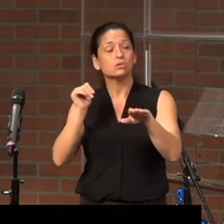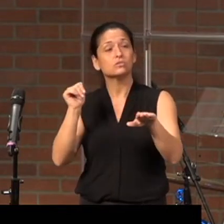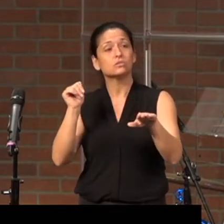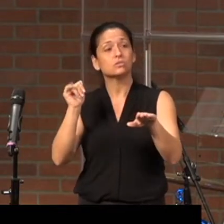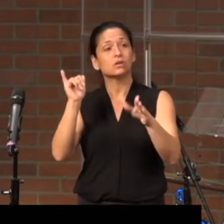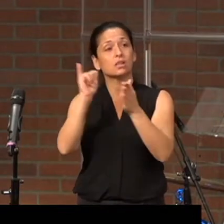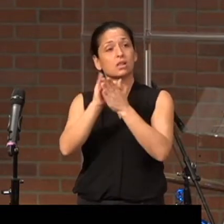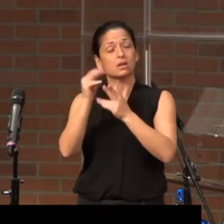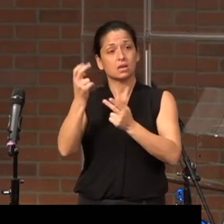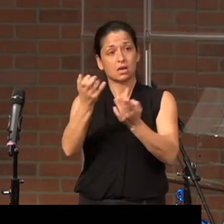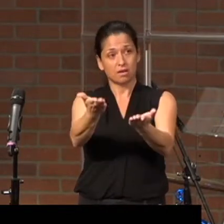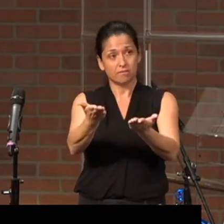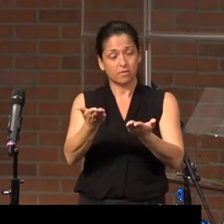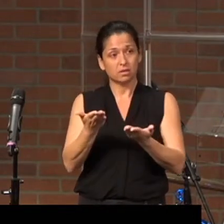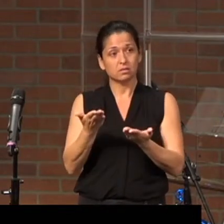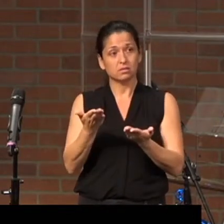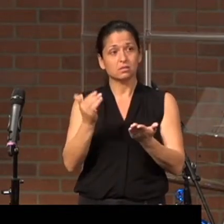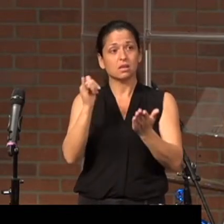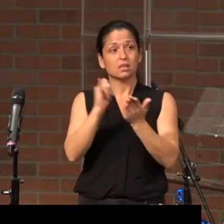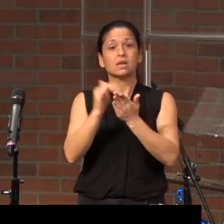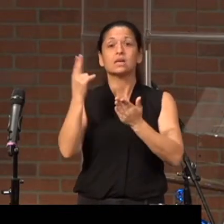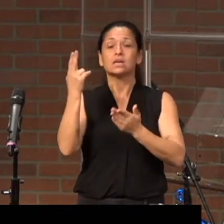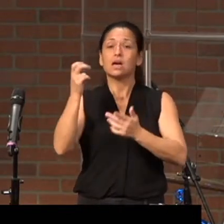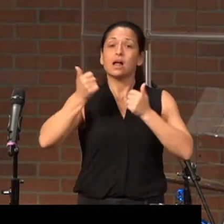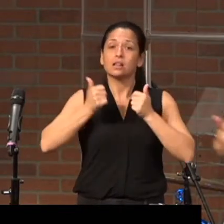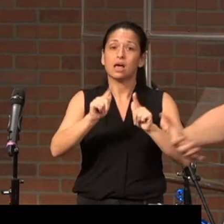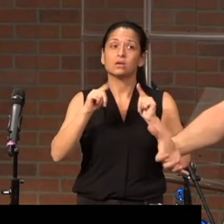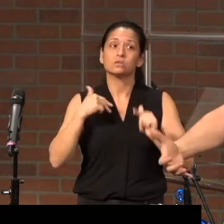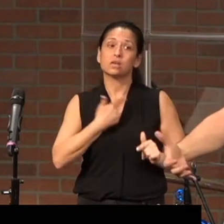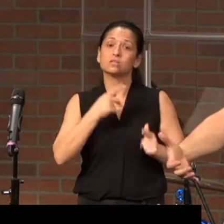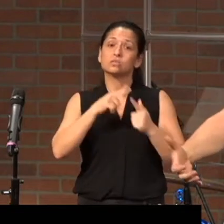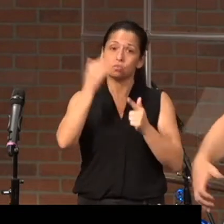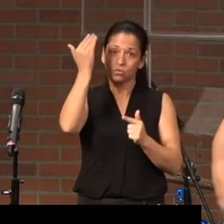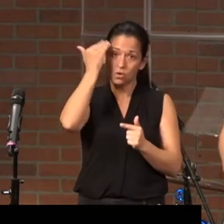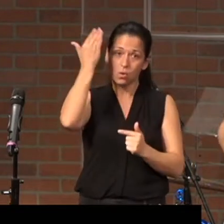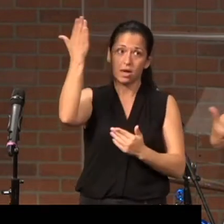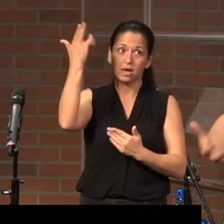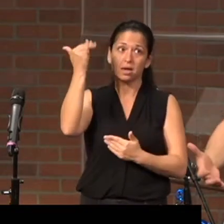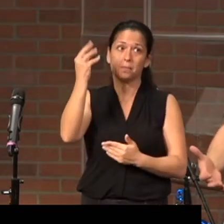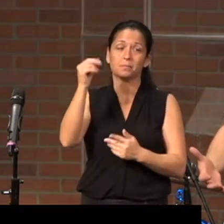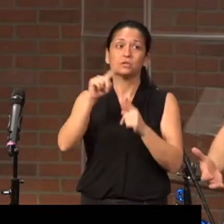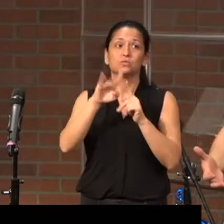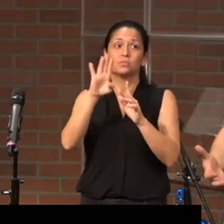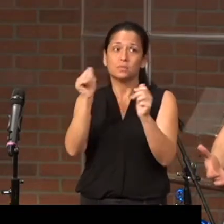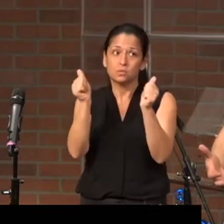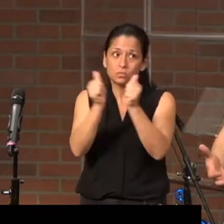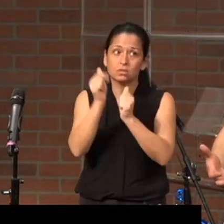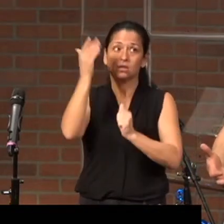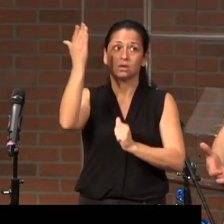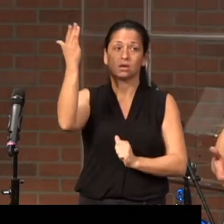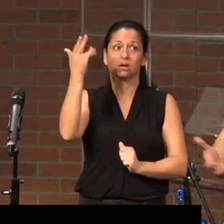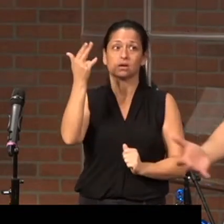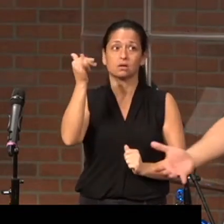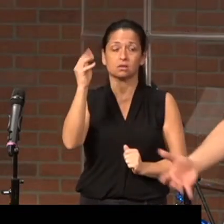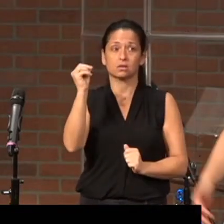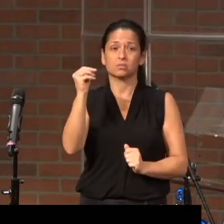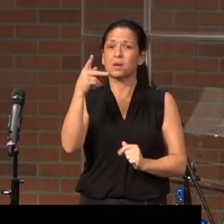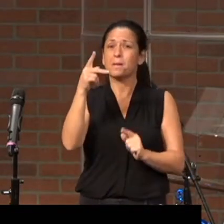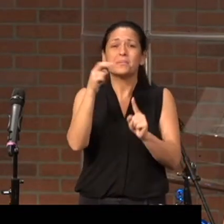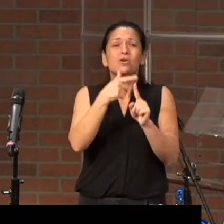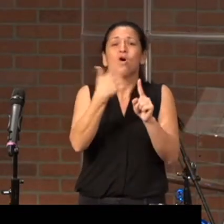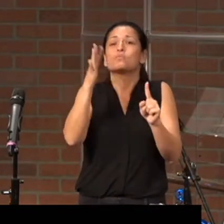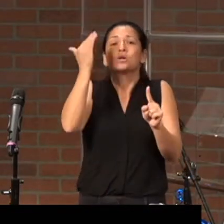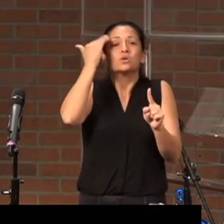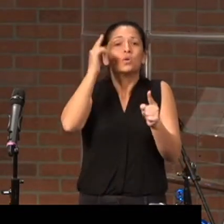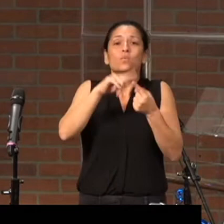that he invites, that he allows us to know him, to be with him. Peter knew what